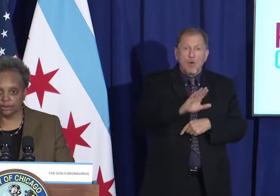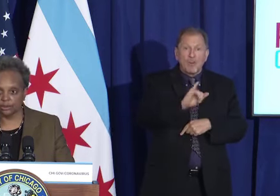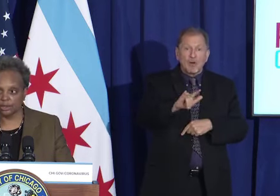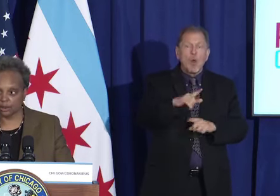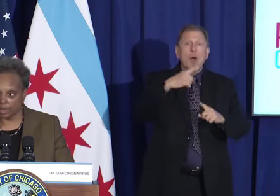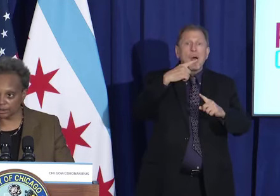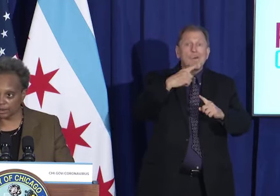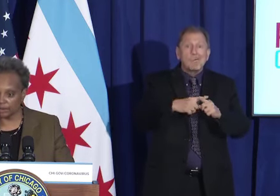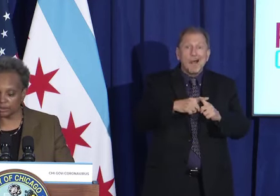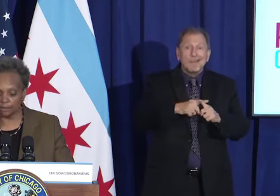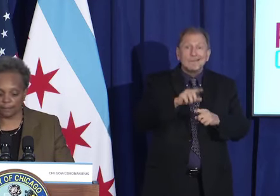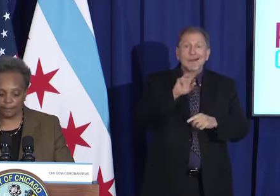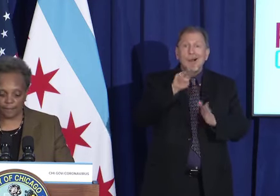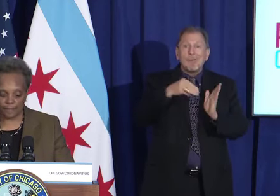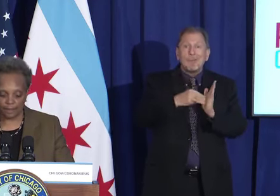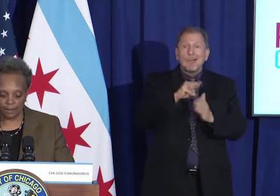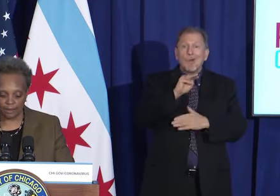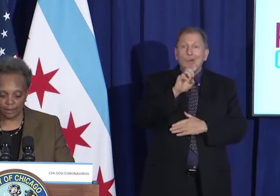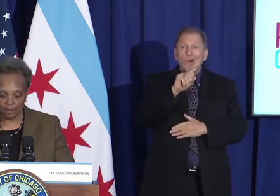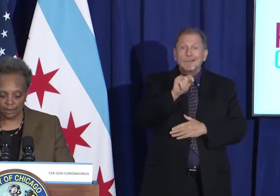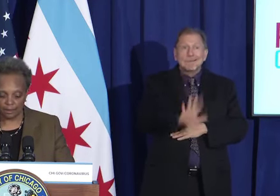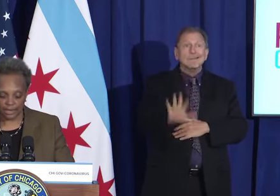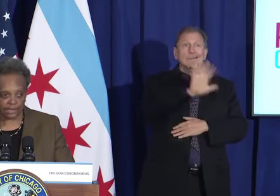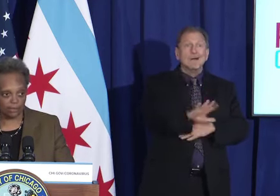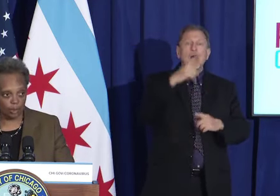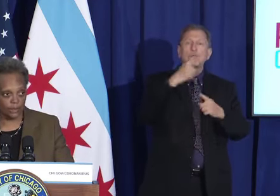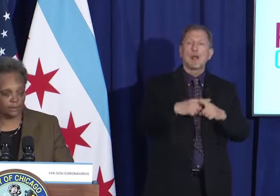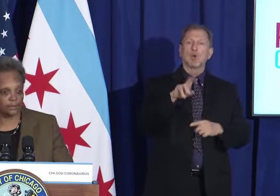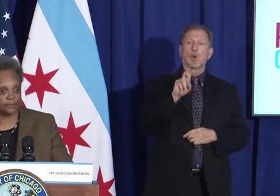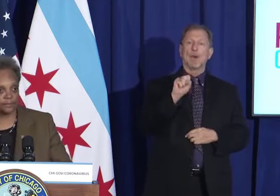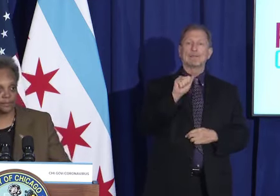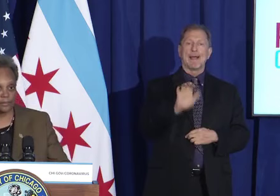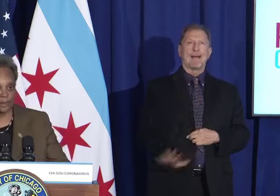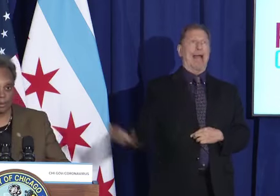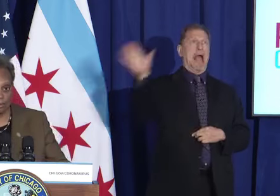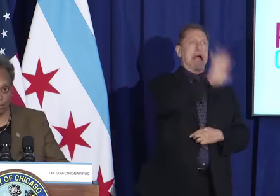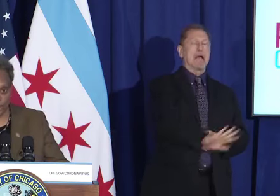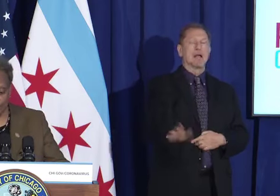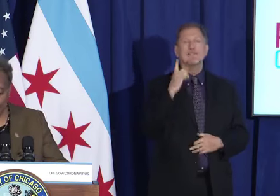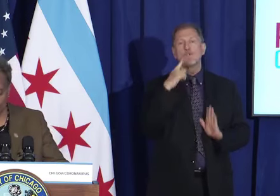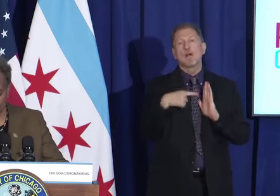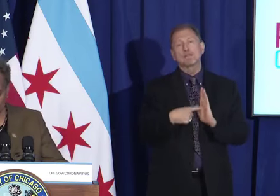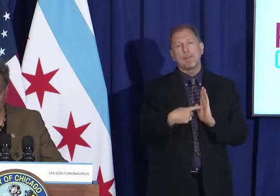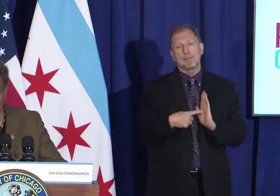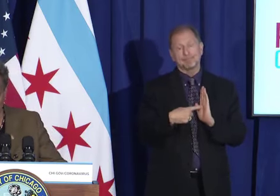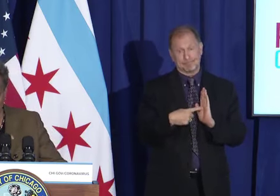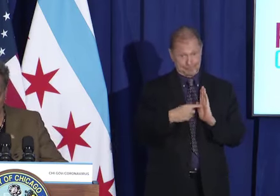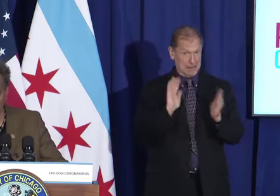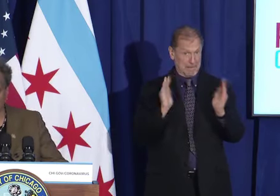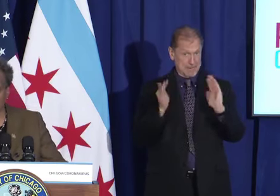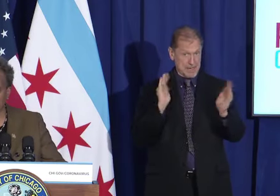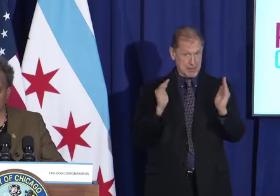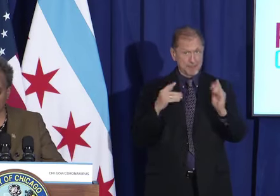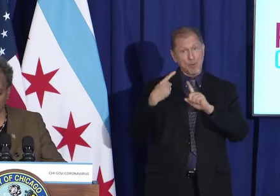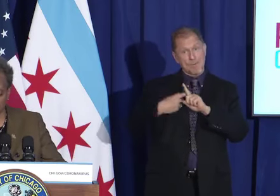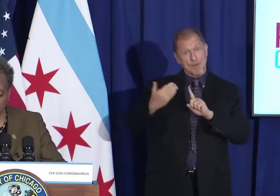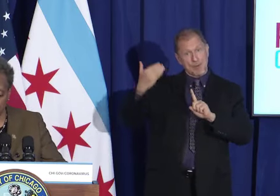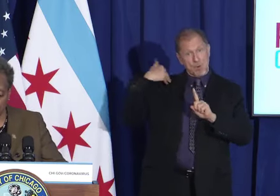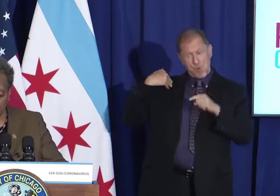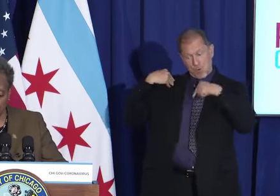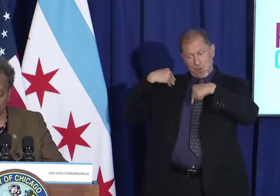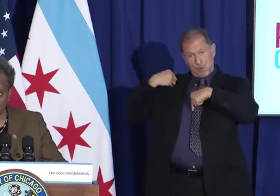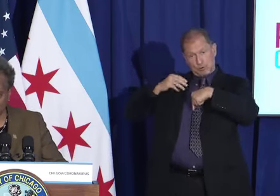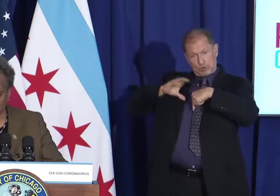region, and across the nation. Case in point, one month ago, our daily average